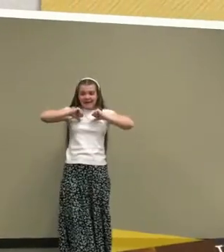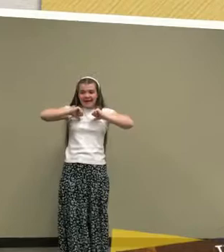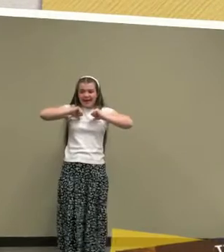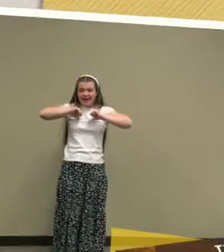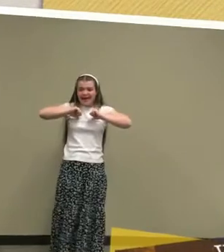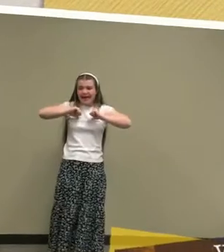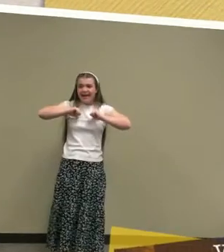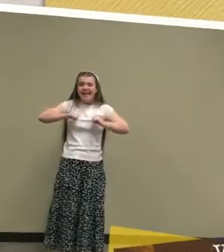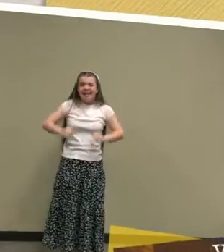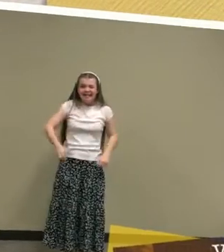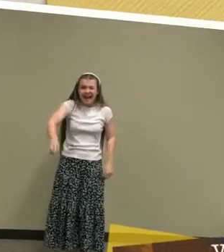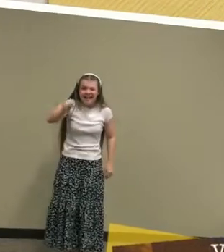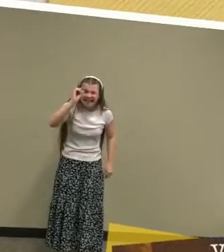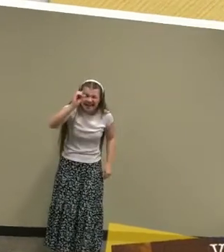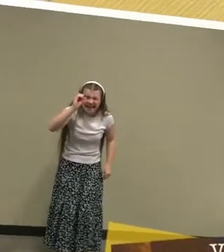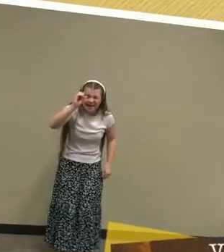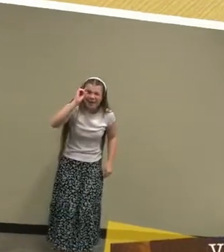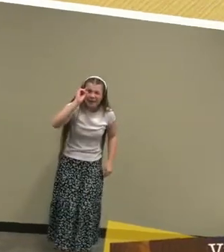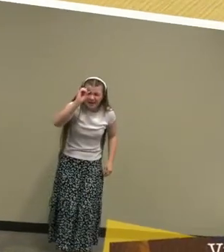me. Like little me.